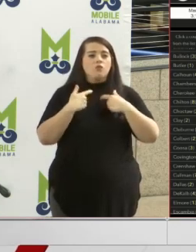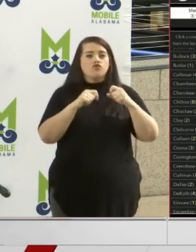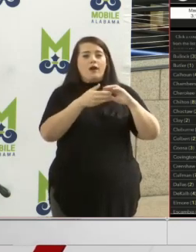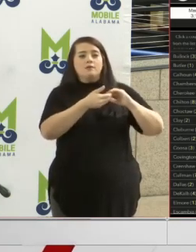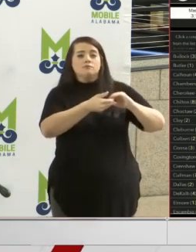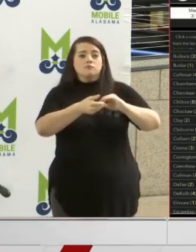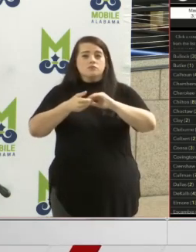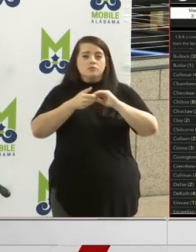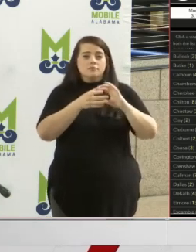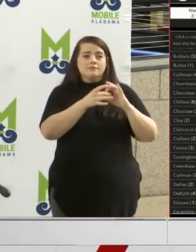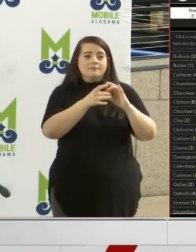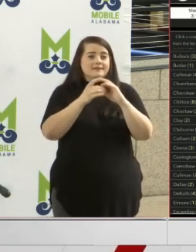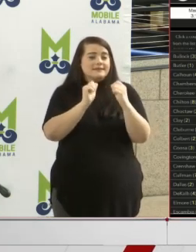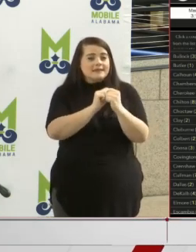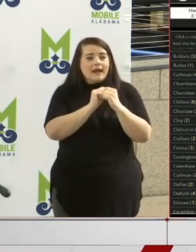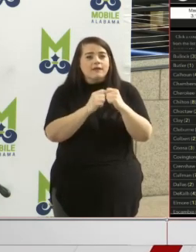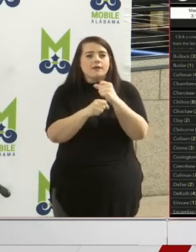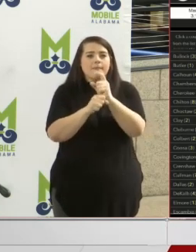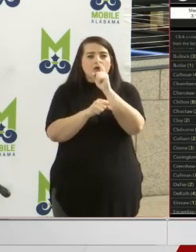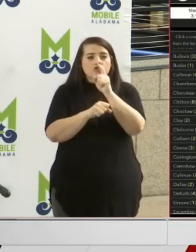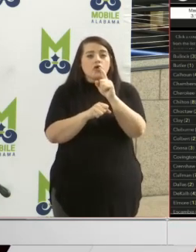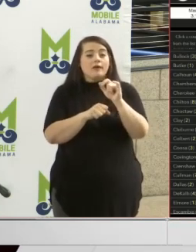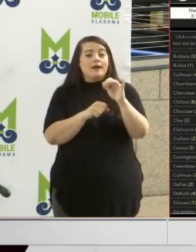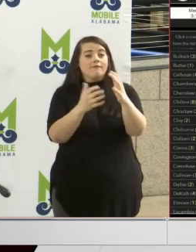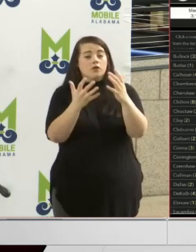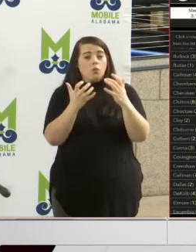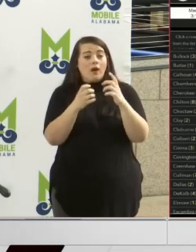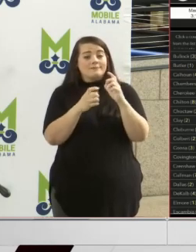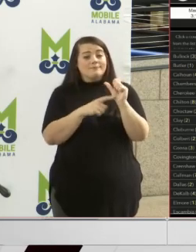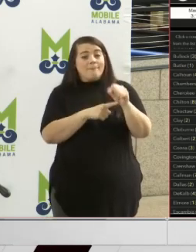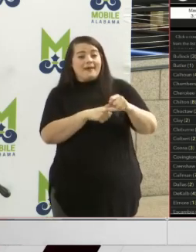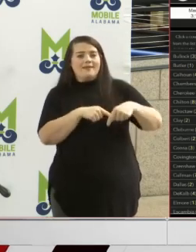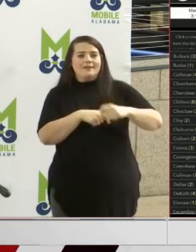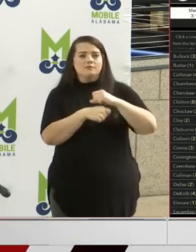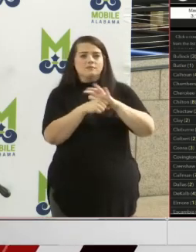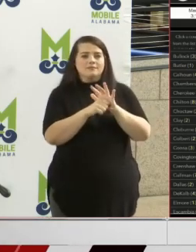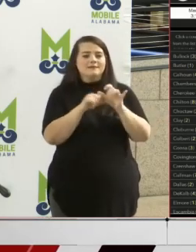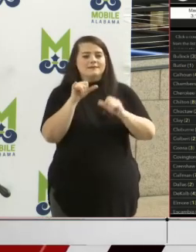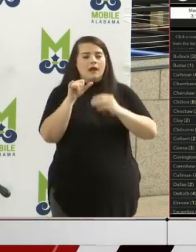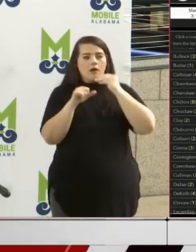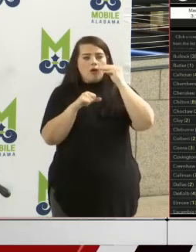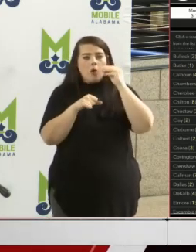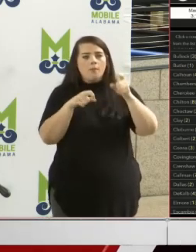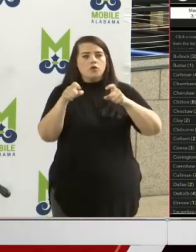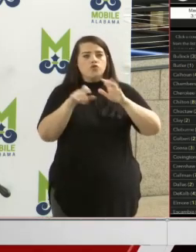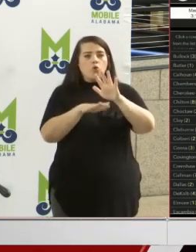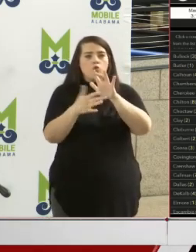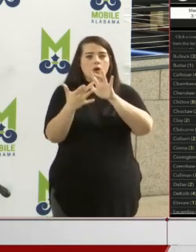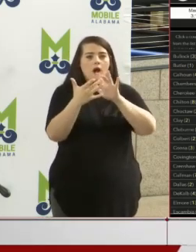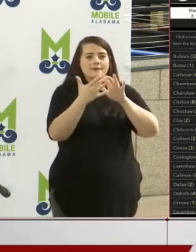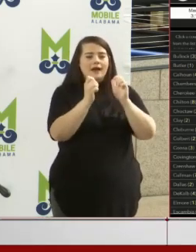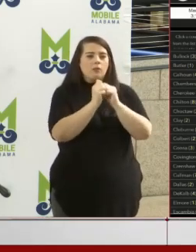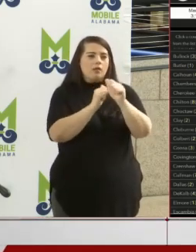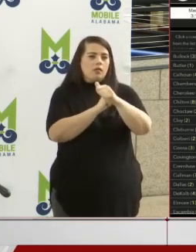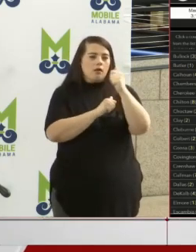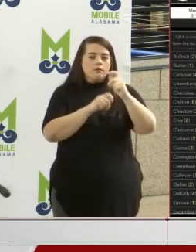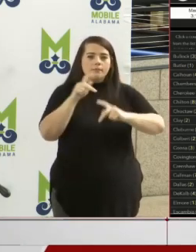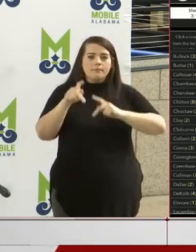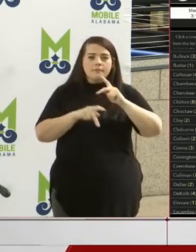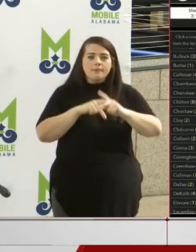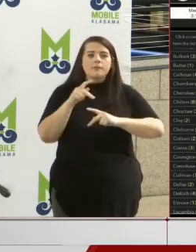some of this together. And I assure you, if you want to beat this, stay at home. Control your contact with other people.